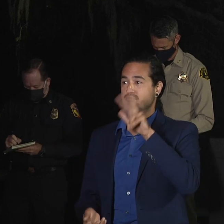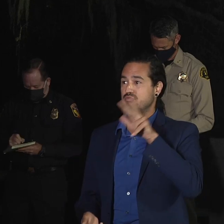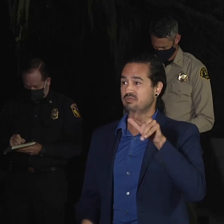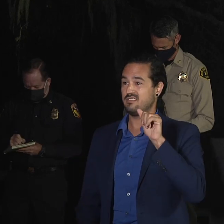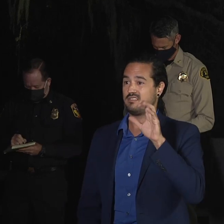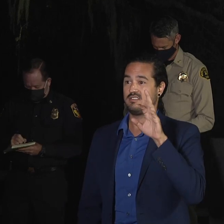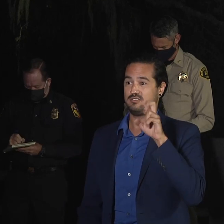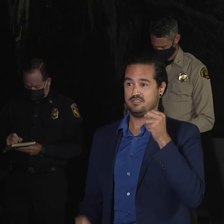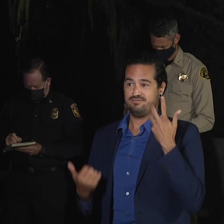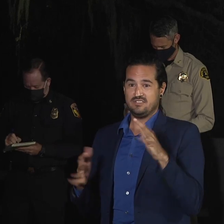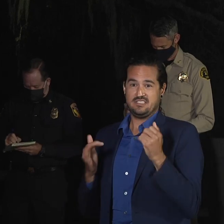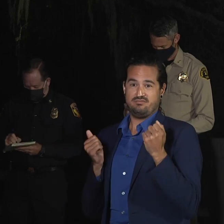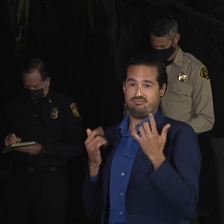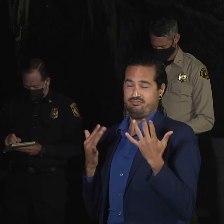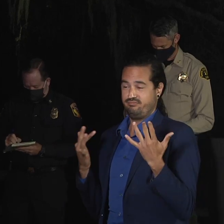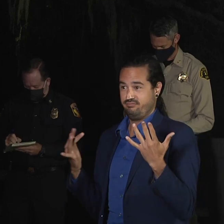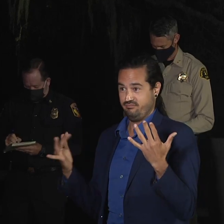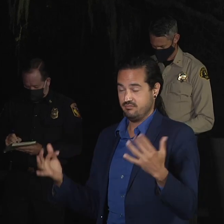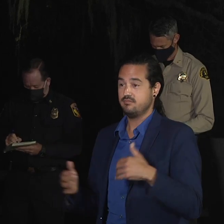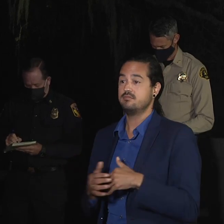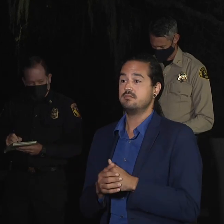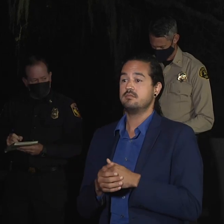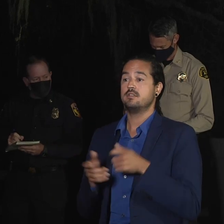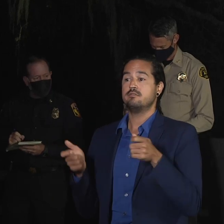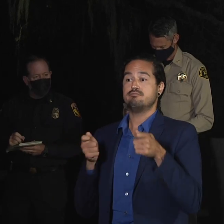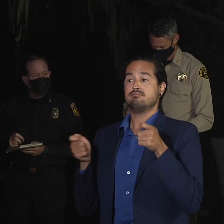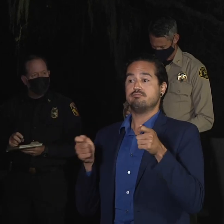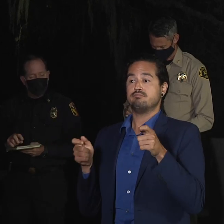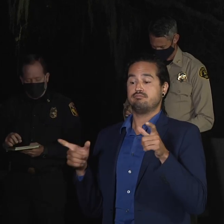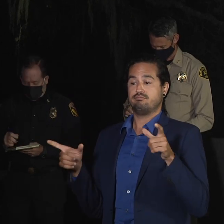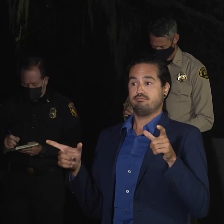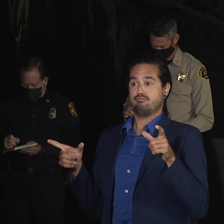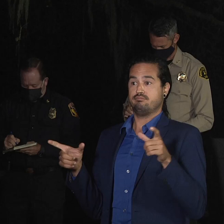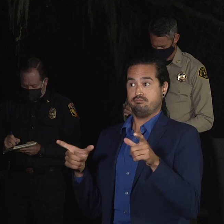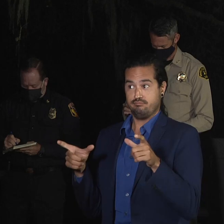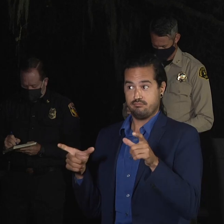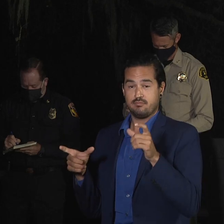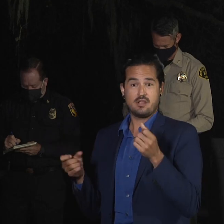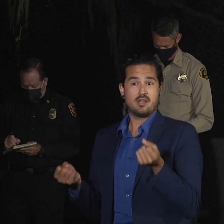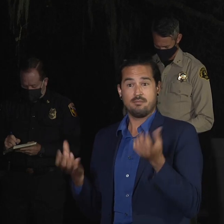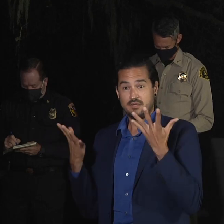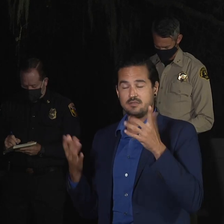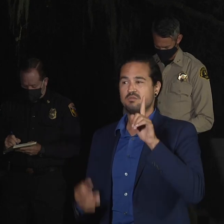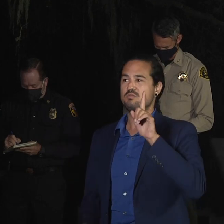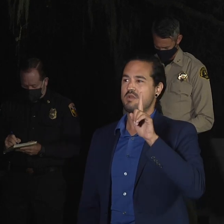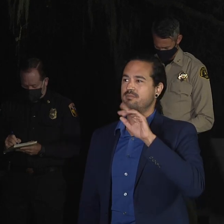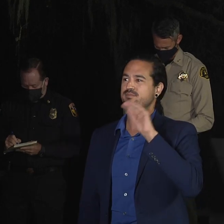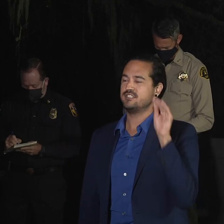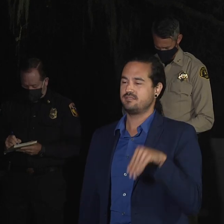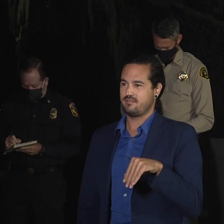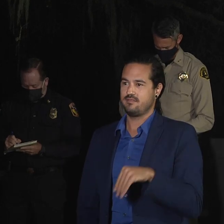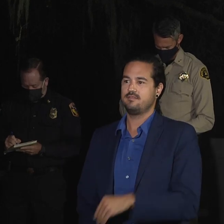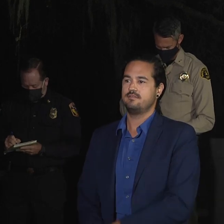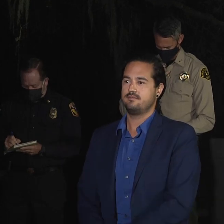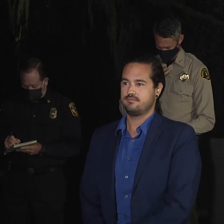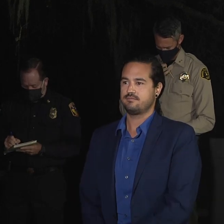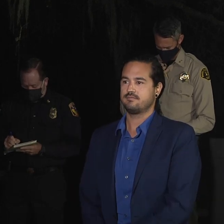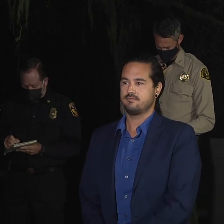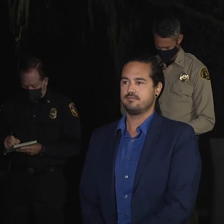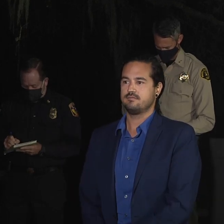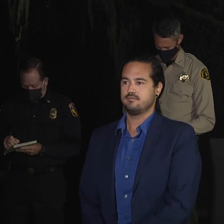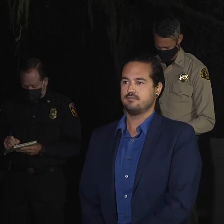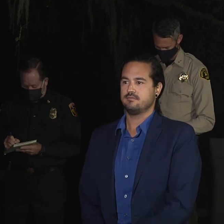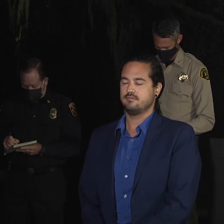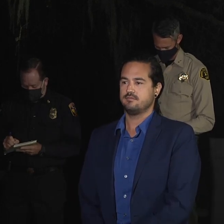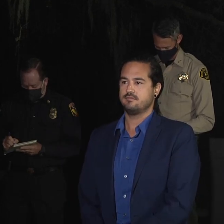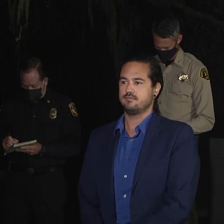,333. We can confirm that we have 21% containment. There are, however, still over 23,000